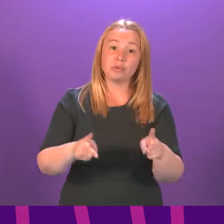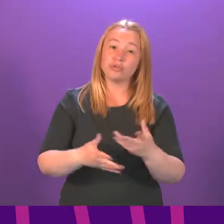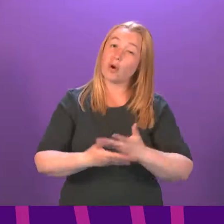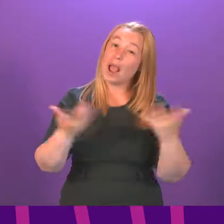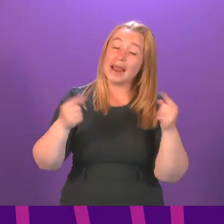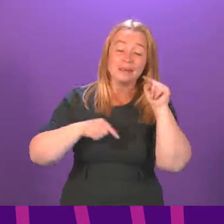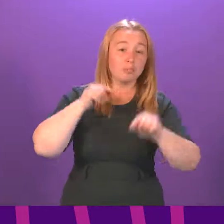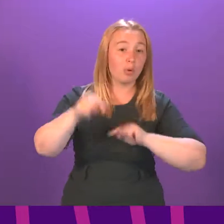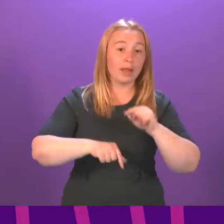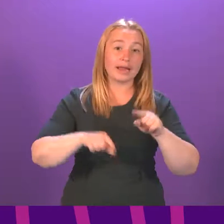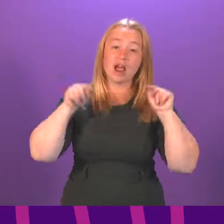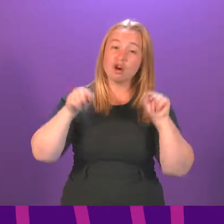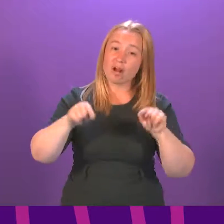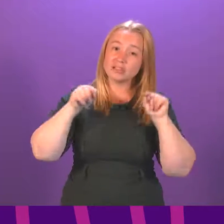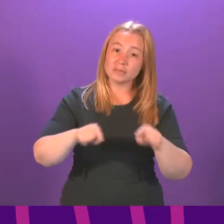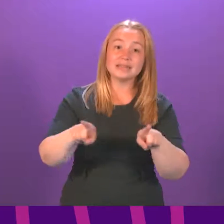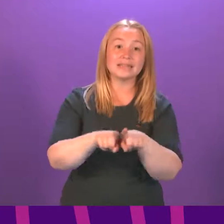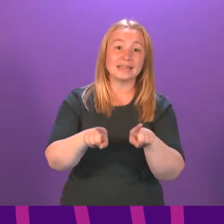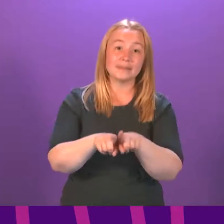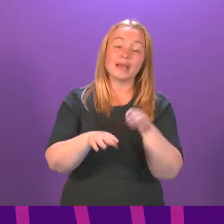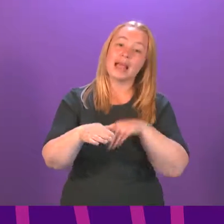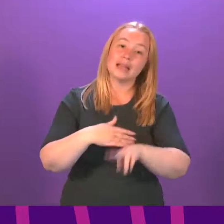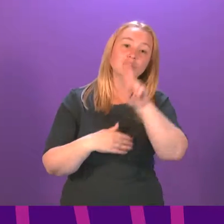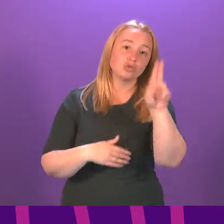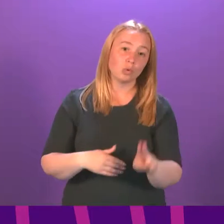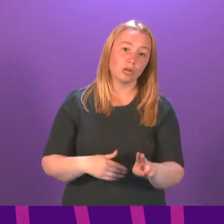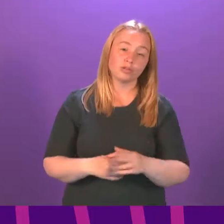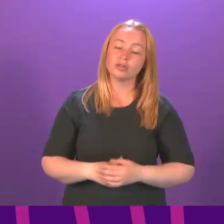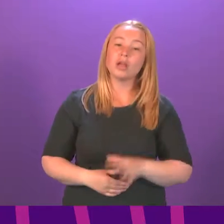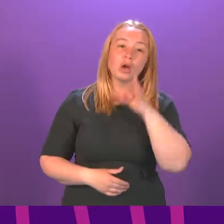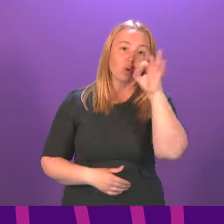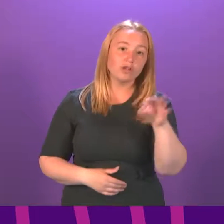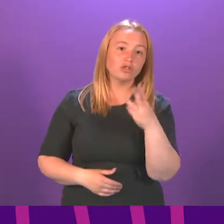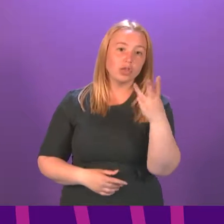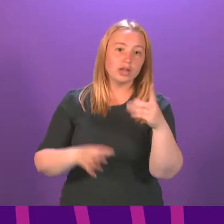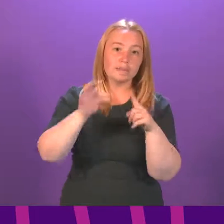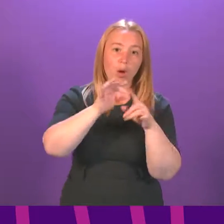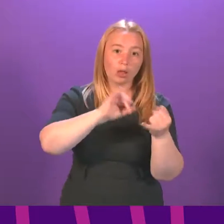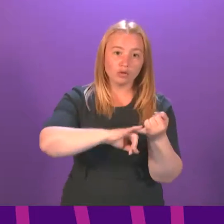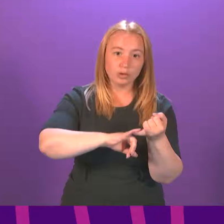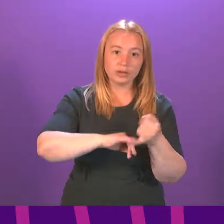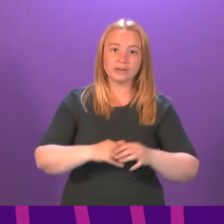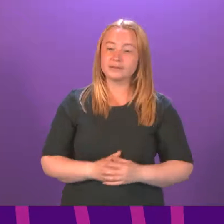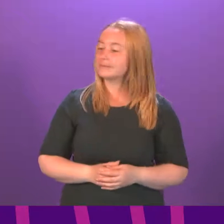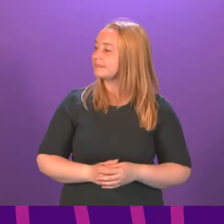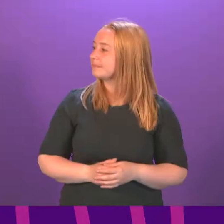type of bullying and harassment that's happening within schools. Question number three, Paul Sweeney. Thank you, Presiding Officer. And I